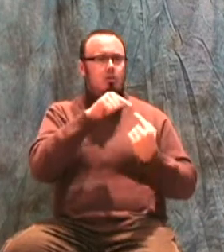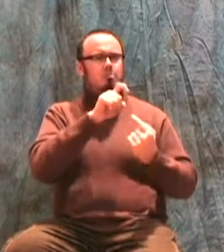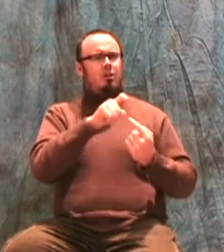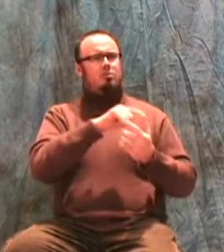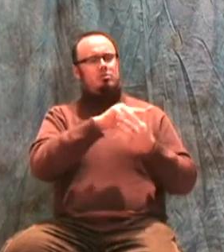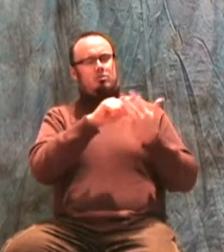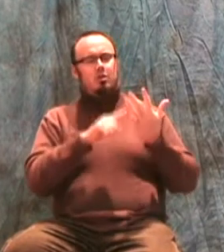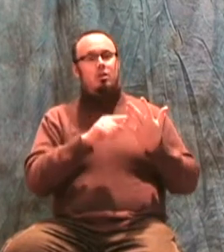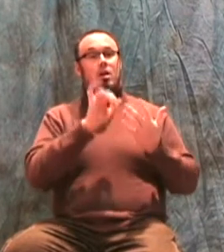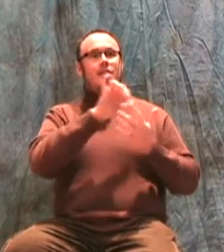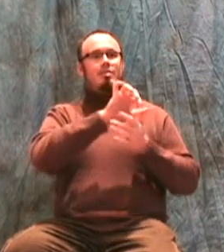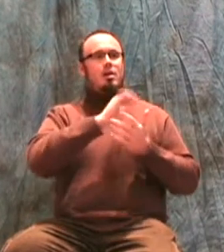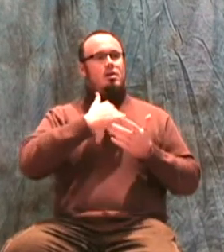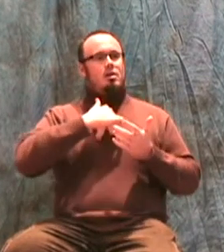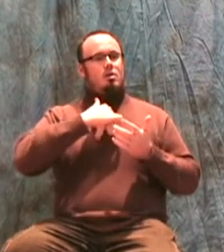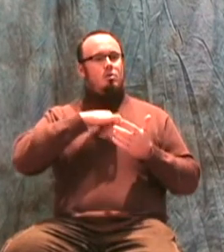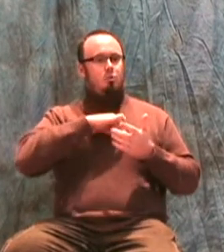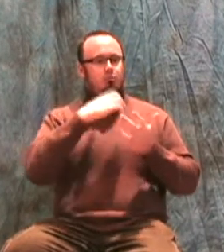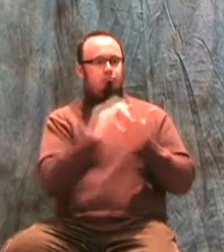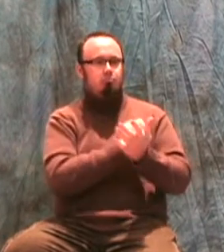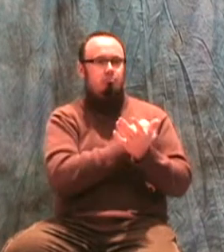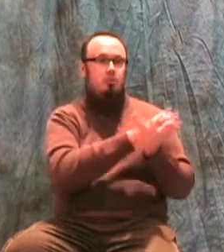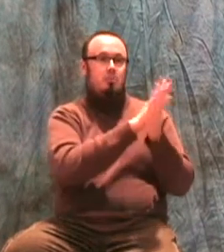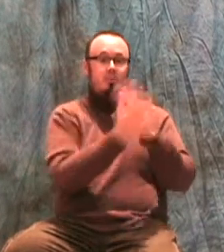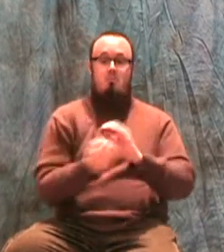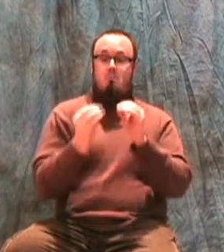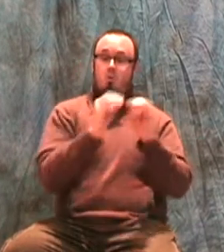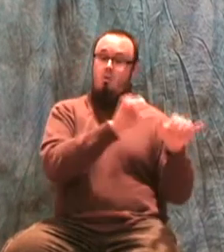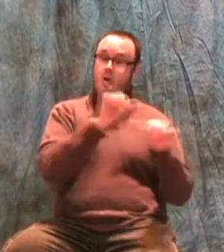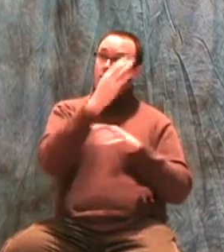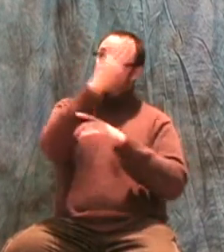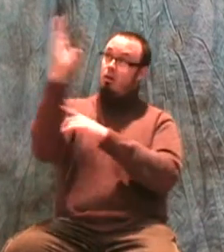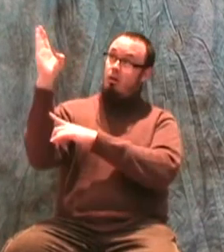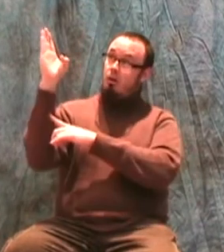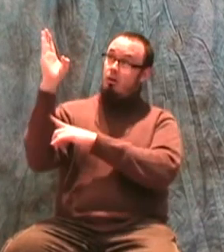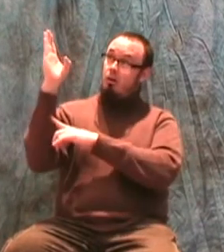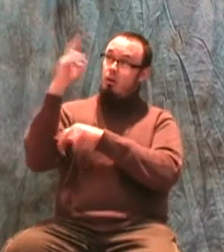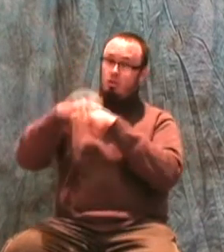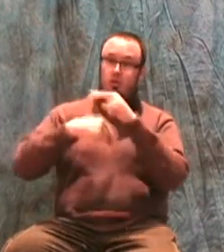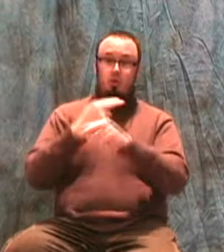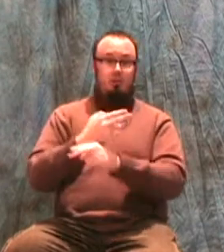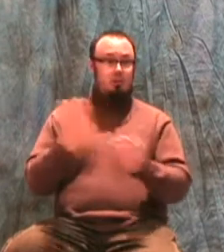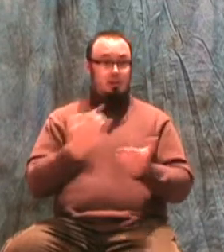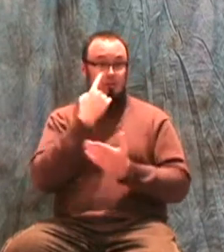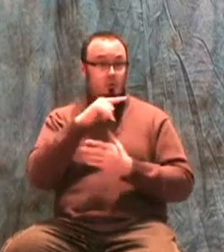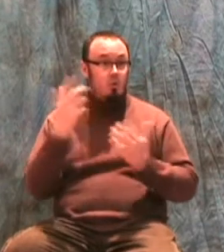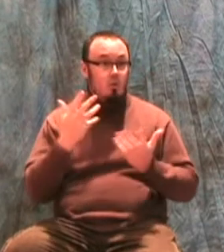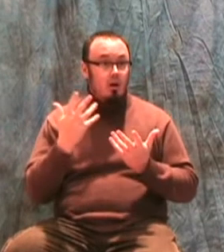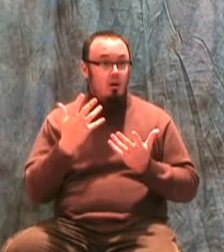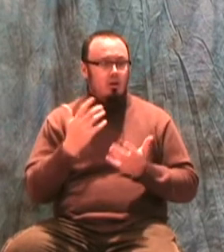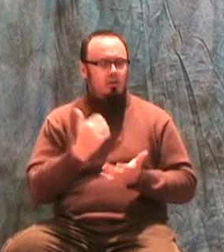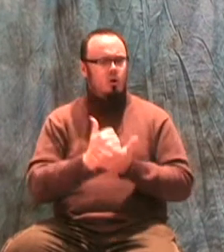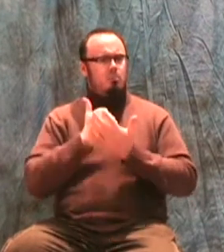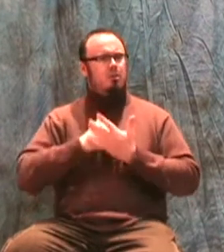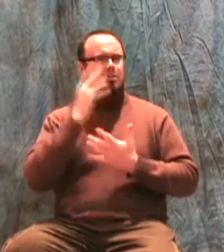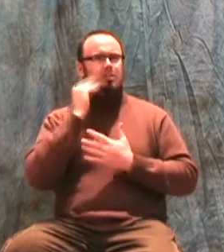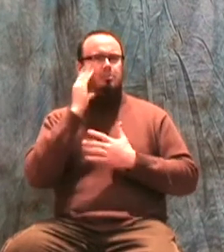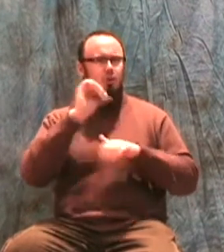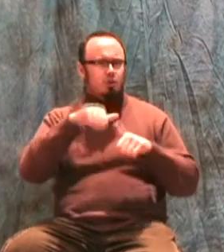This is a way to become godlike We need a universe in which to experience these challenges we need to have the potential